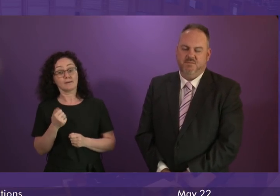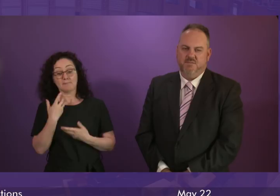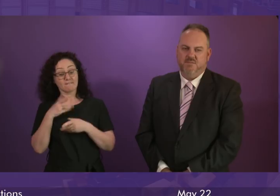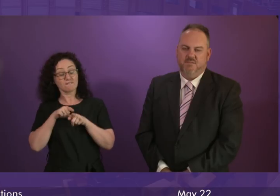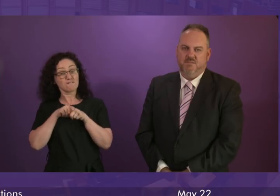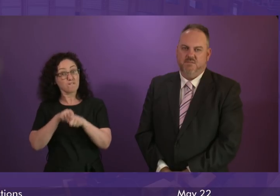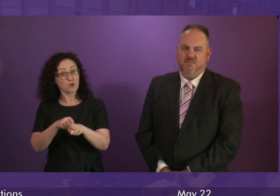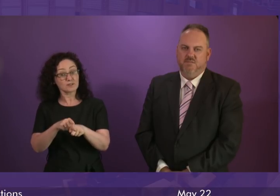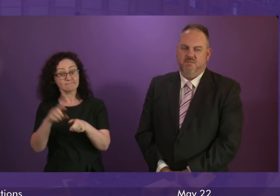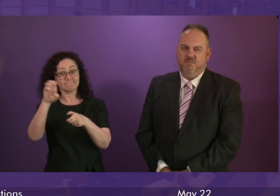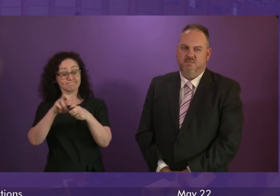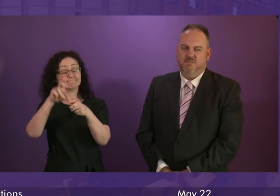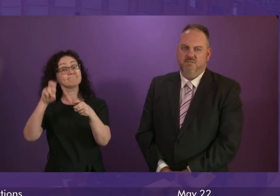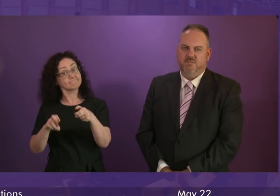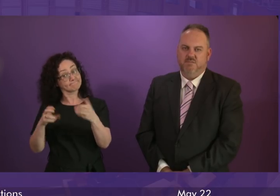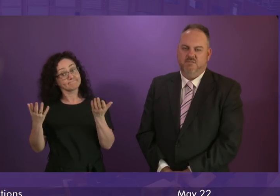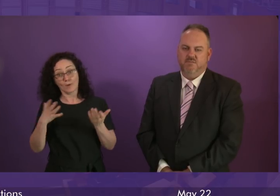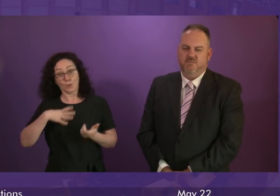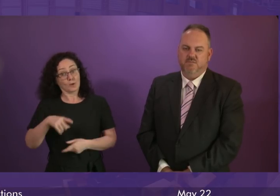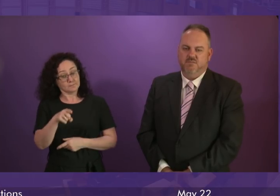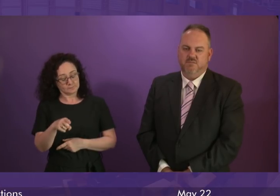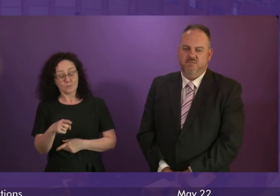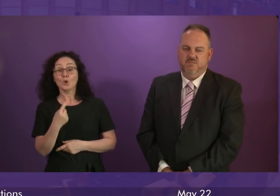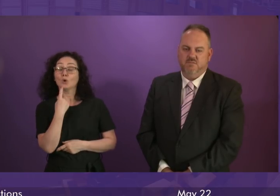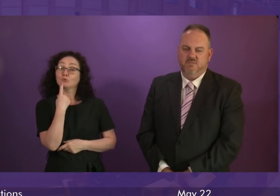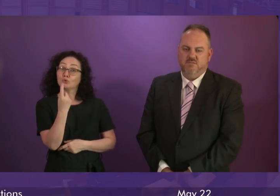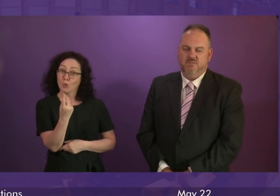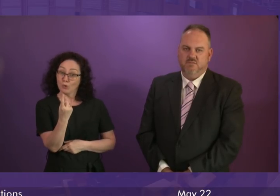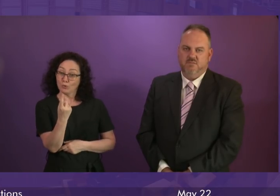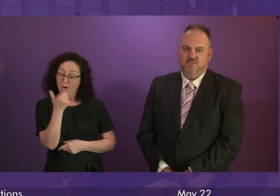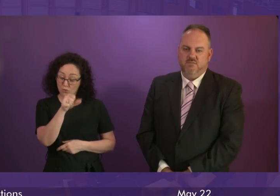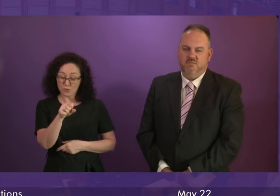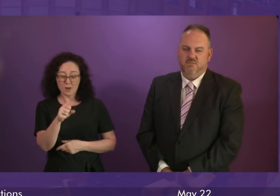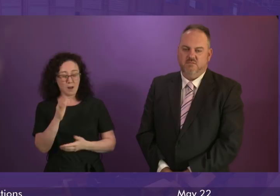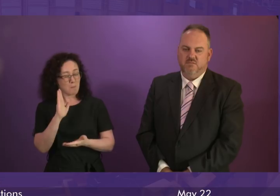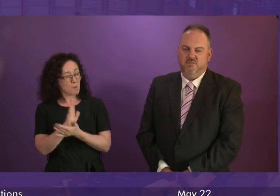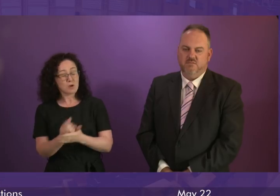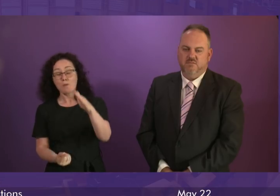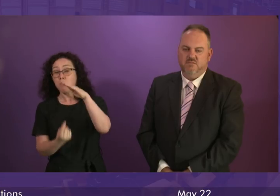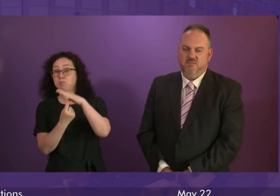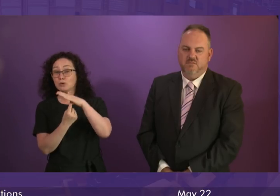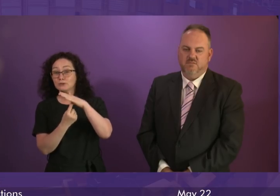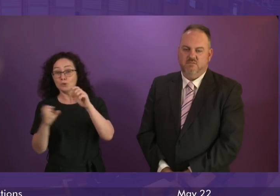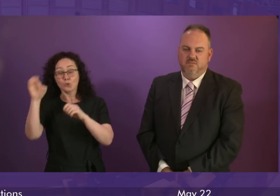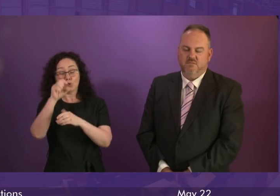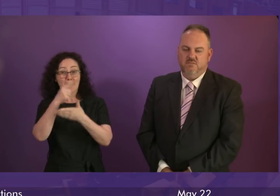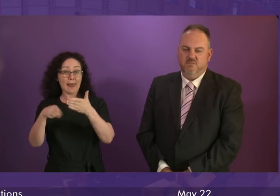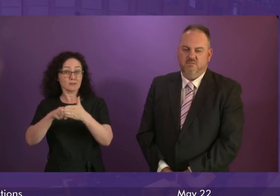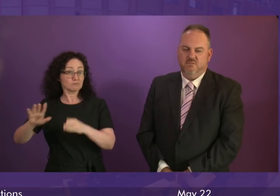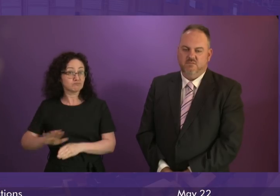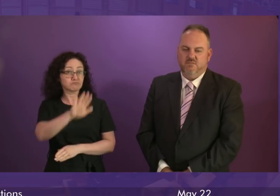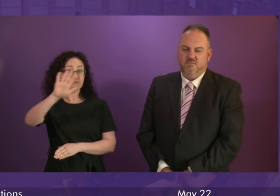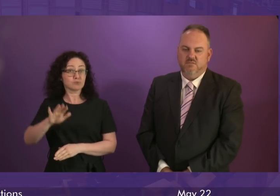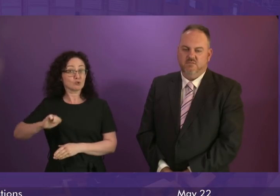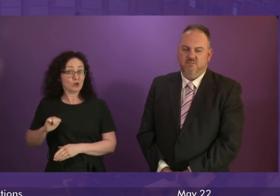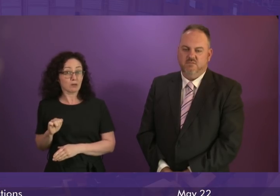against our will. But tomorrow, of course, in the most important European election in our country's history, people across Scotland have an